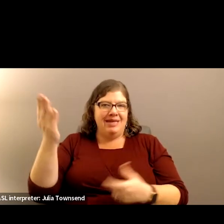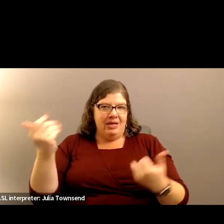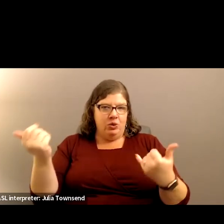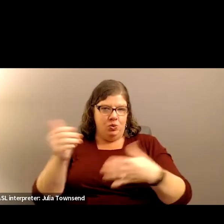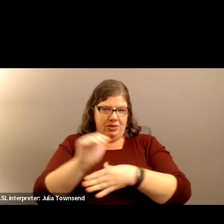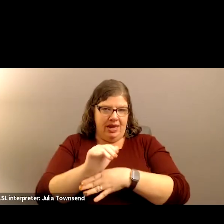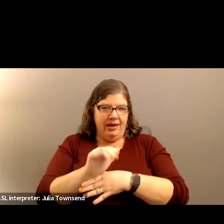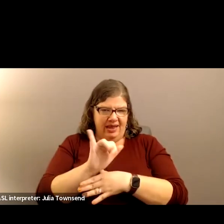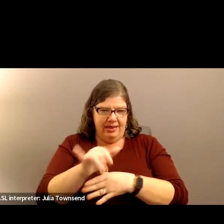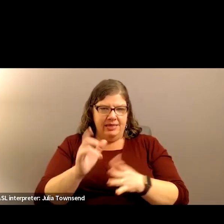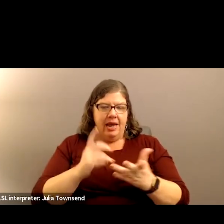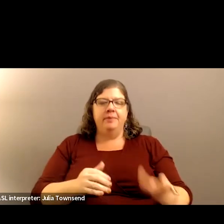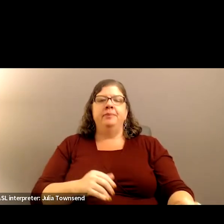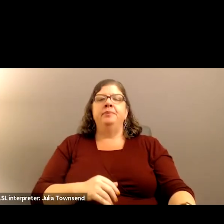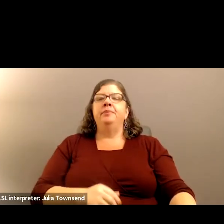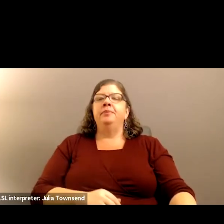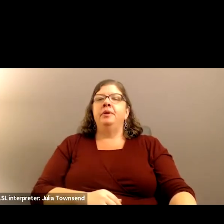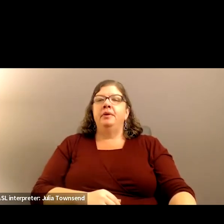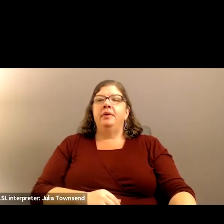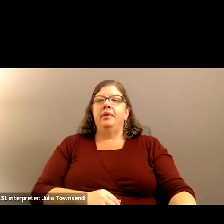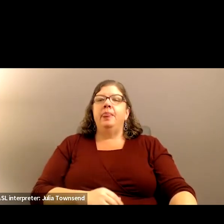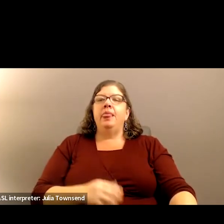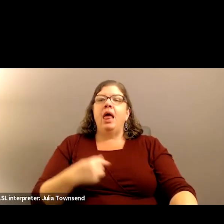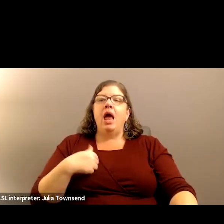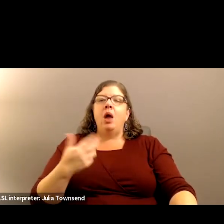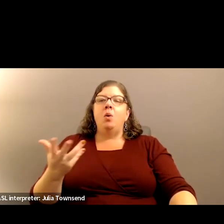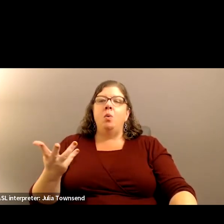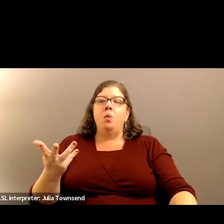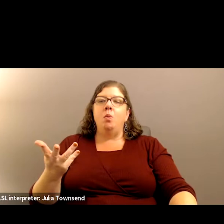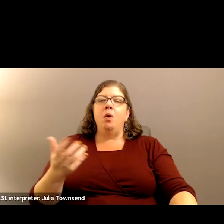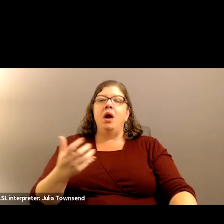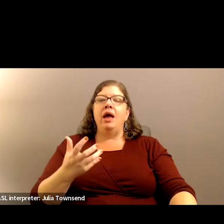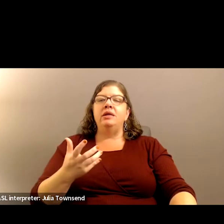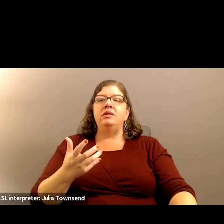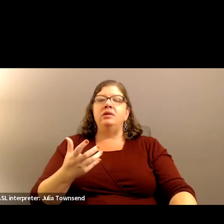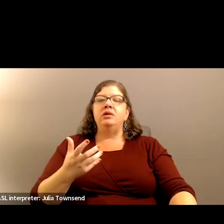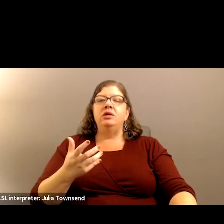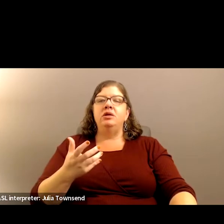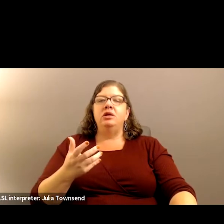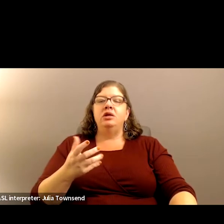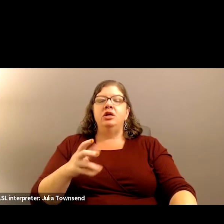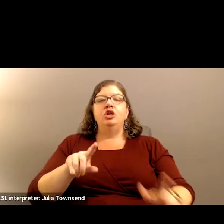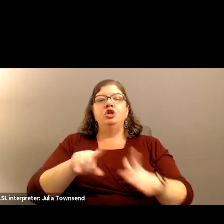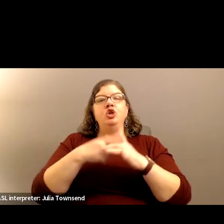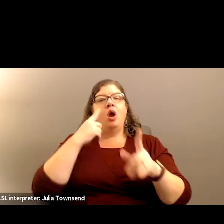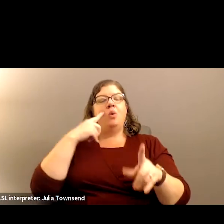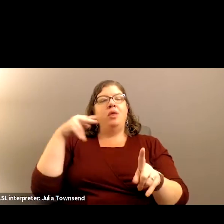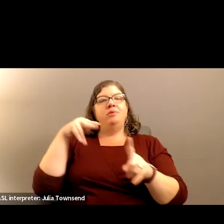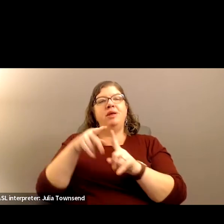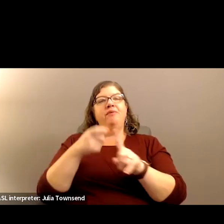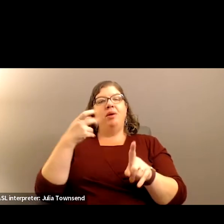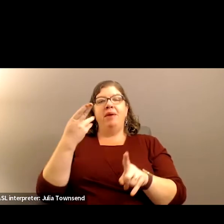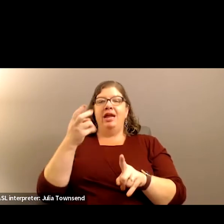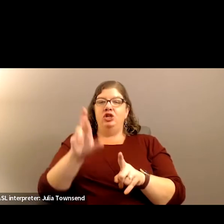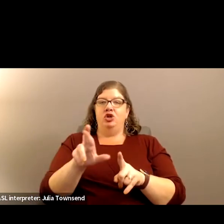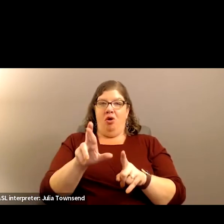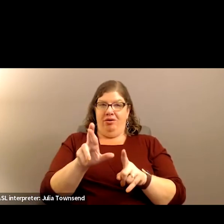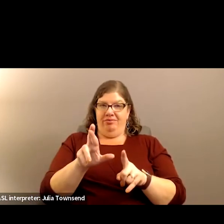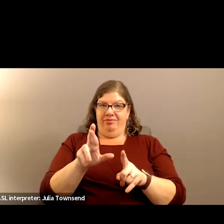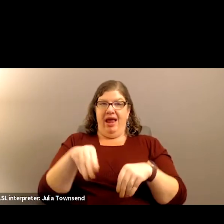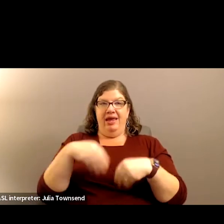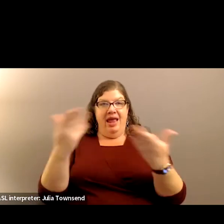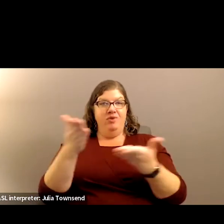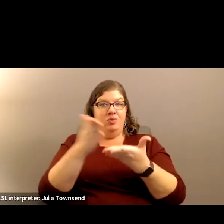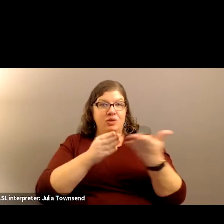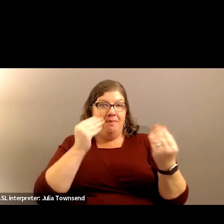you. I want to start by giving you an HR perspective on this. I gave